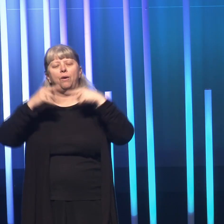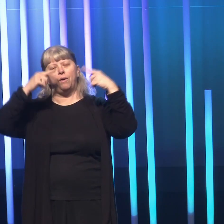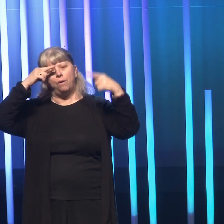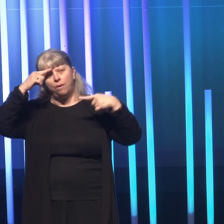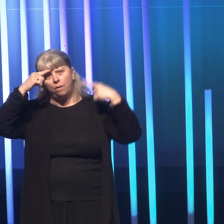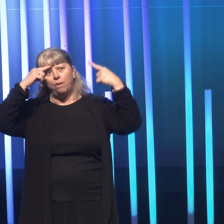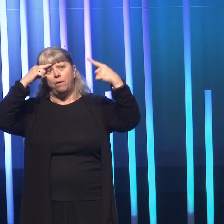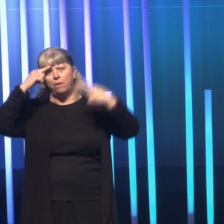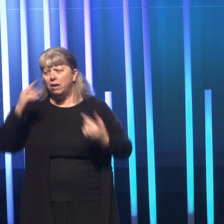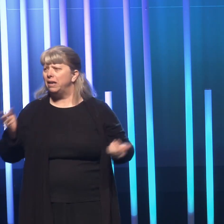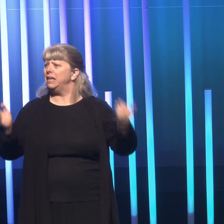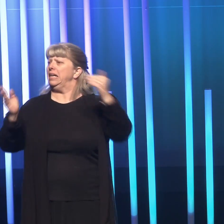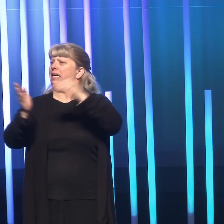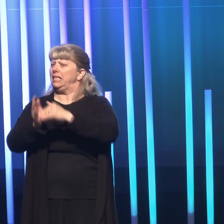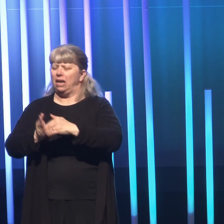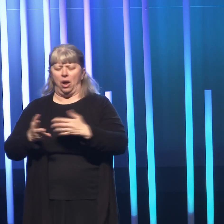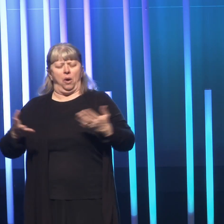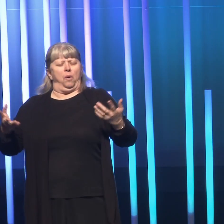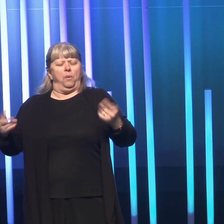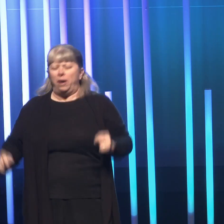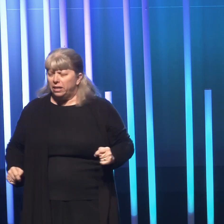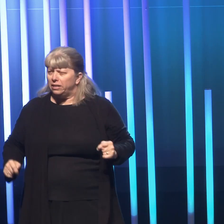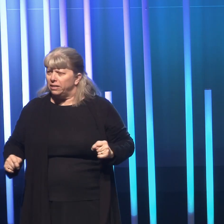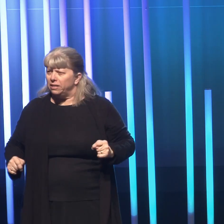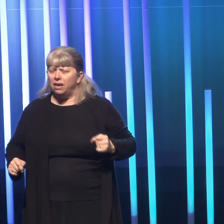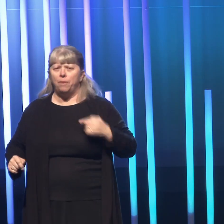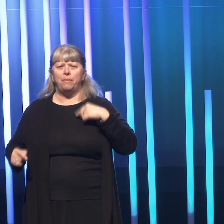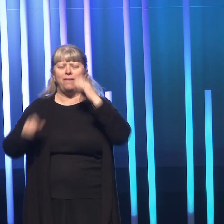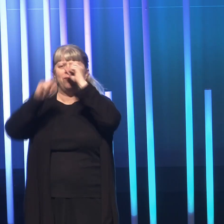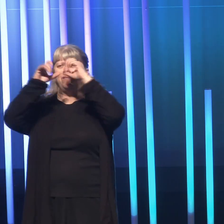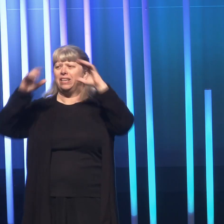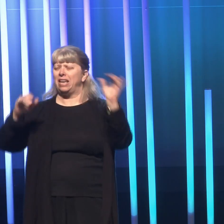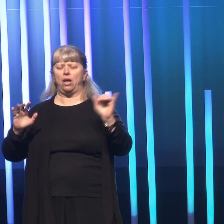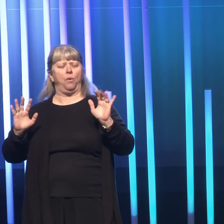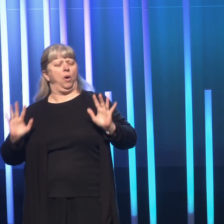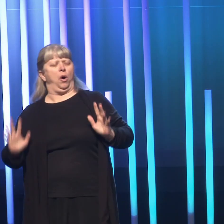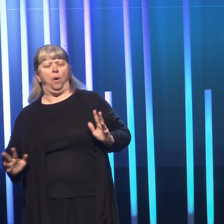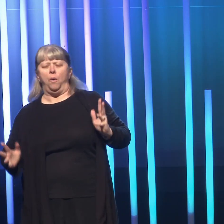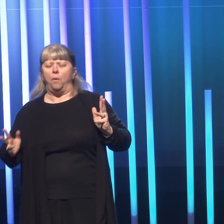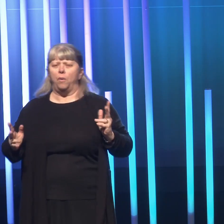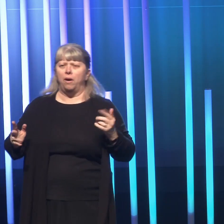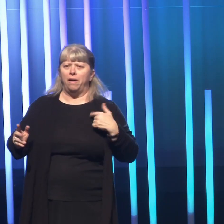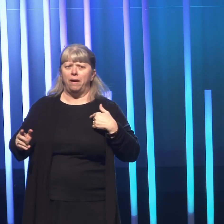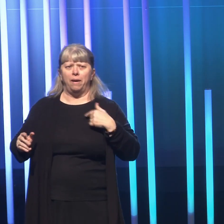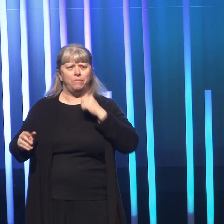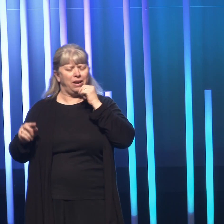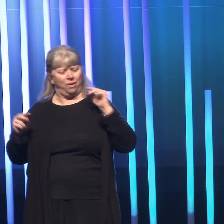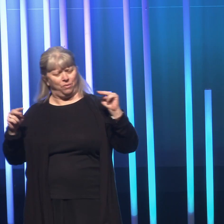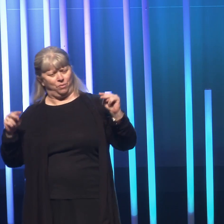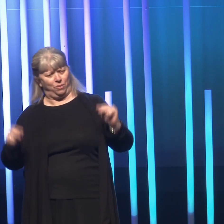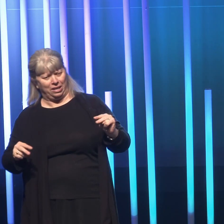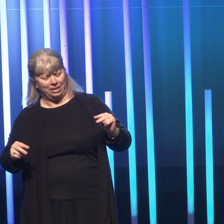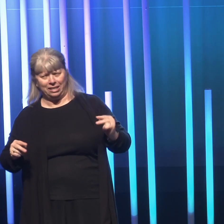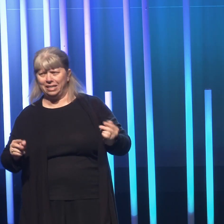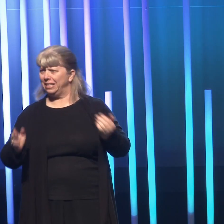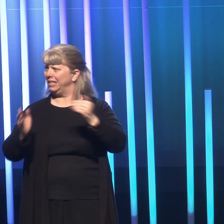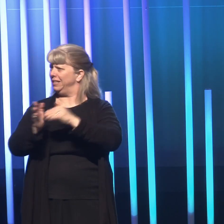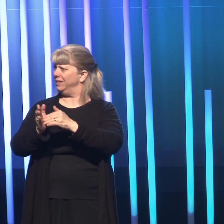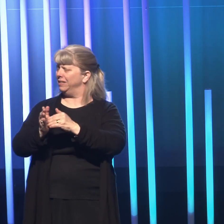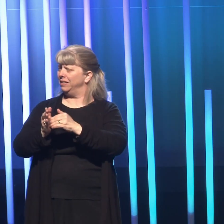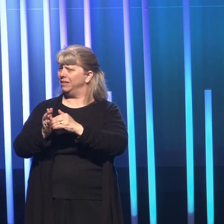over again. What? In my vision, I was like, whoa, whoa, whoa, whoa, whoa, I'm not watching this replay again.